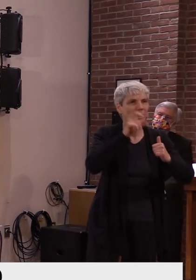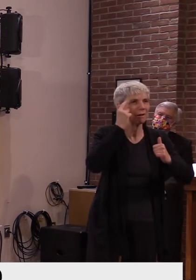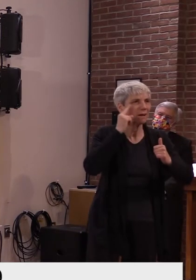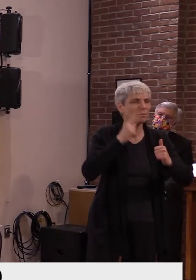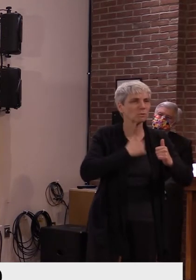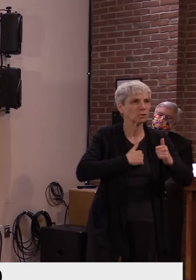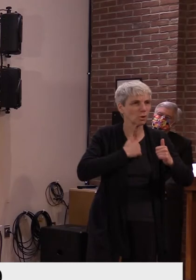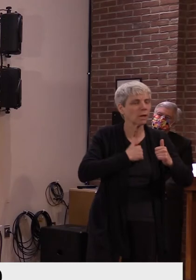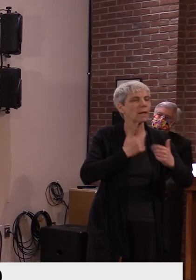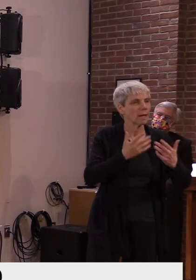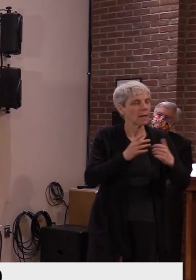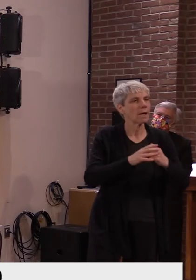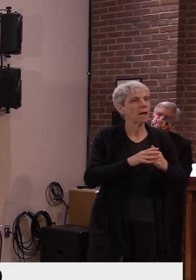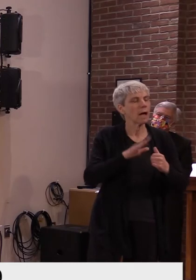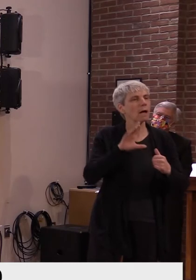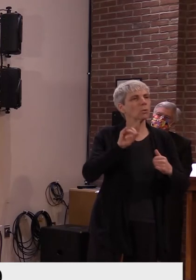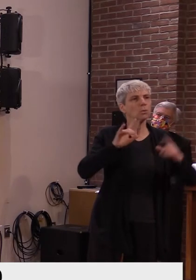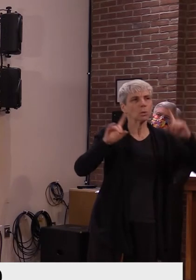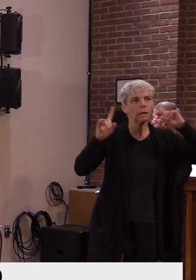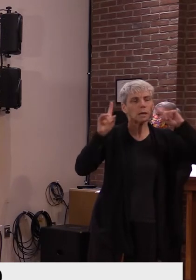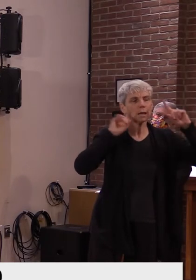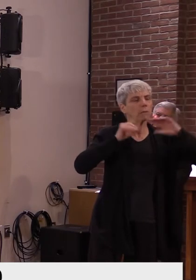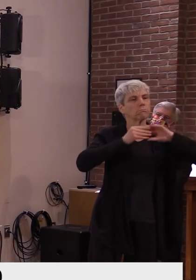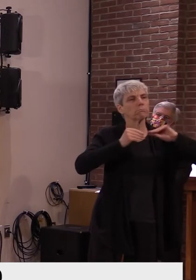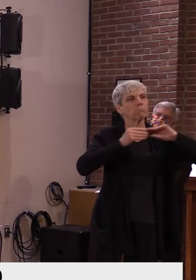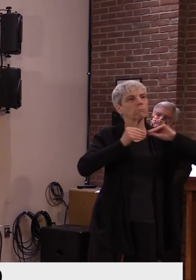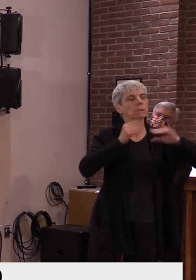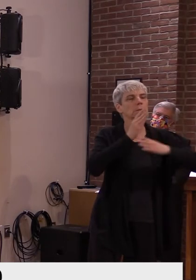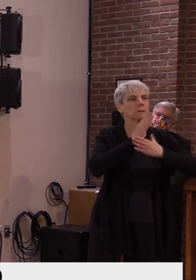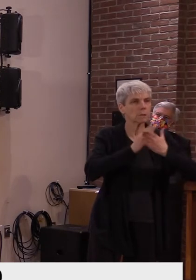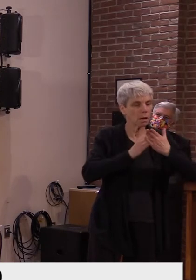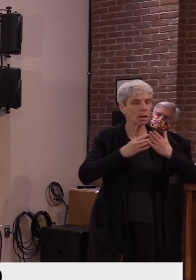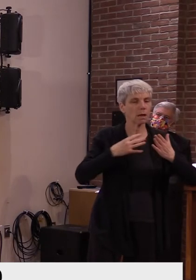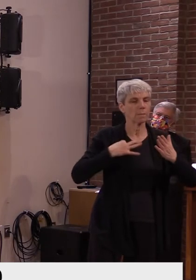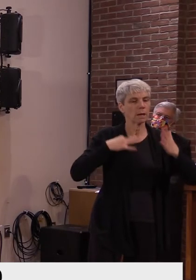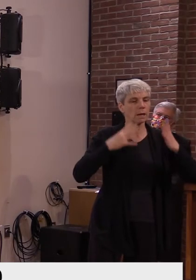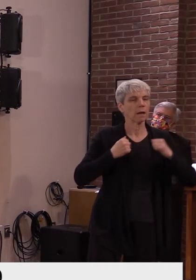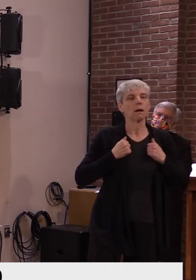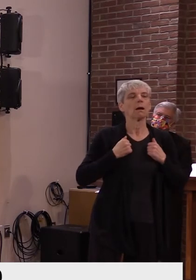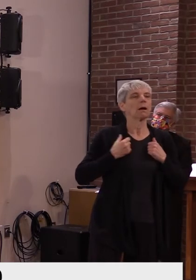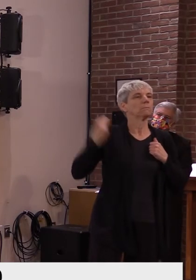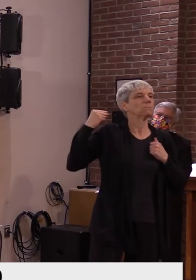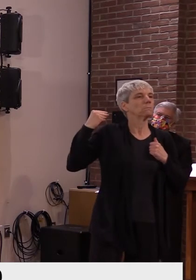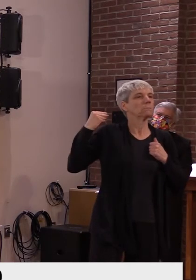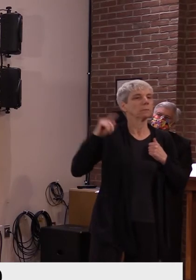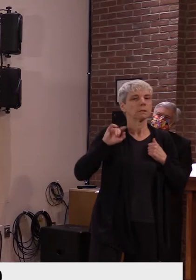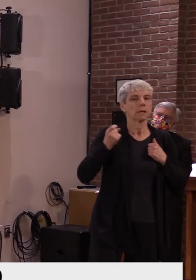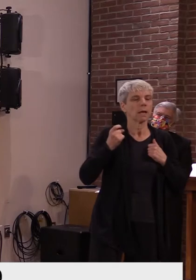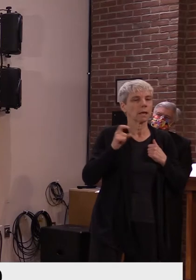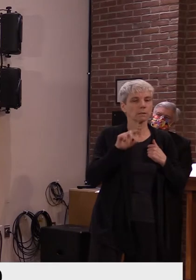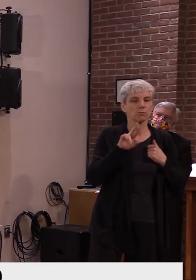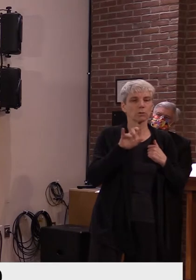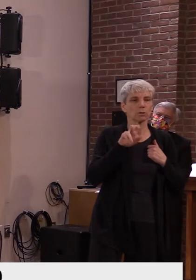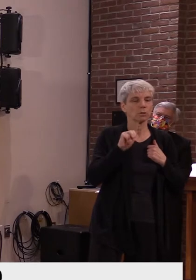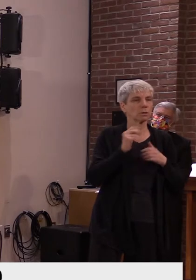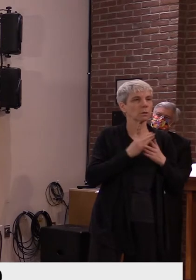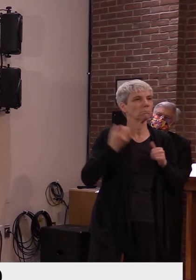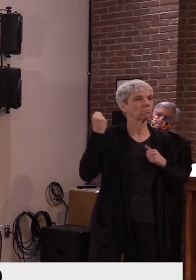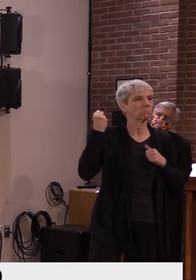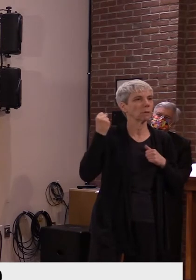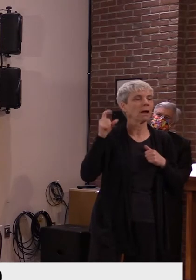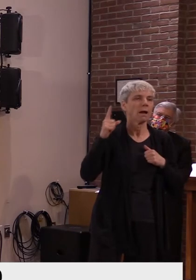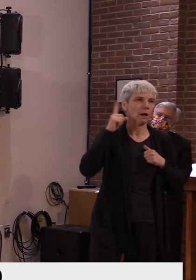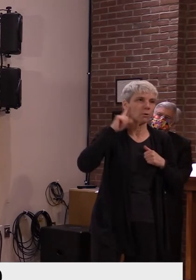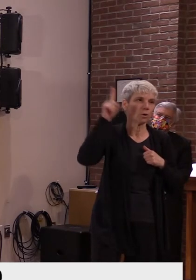I mean, I, I hear about, uh, candidates not willing to produce their tax returns, but that has been on, uh, the federal